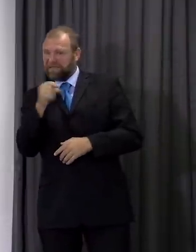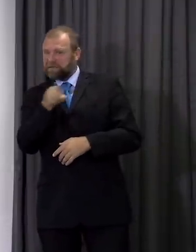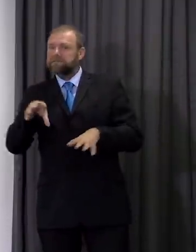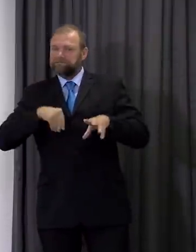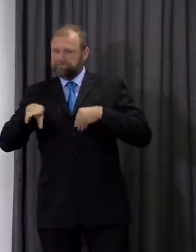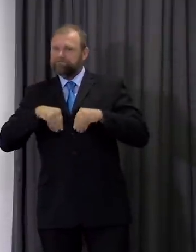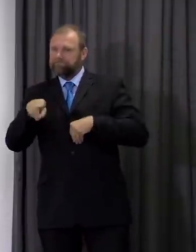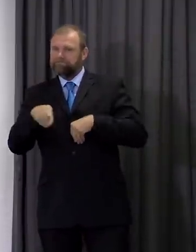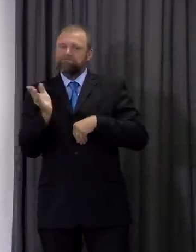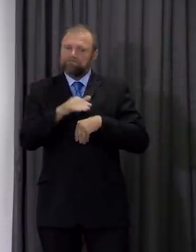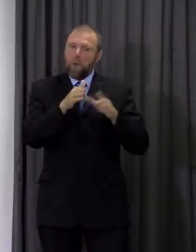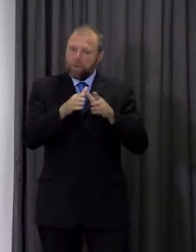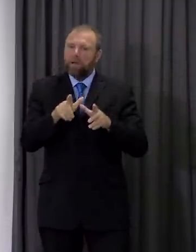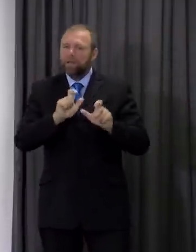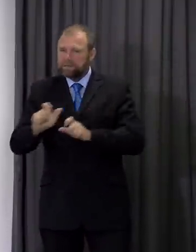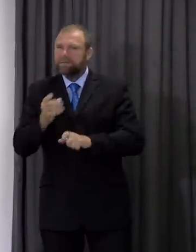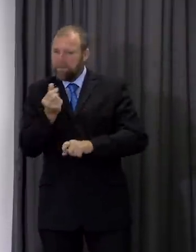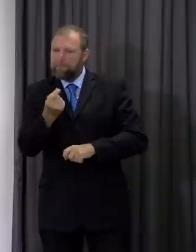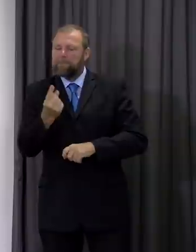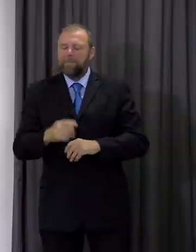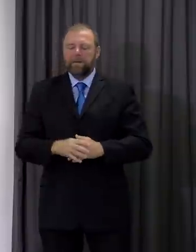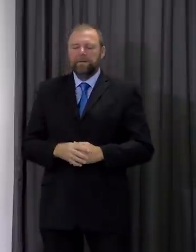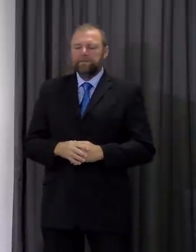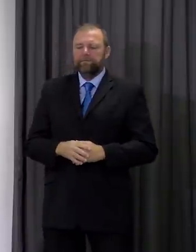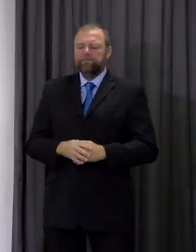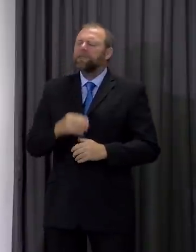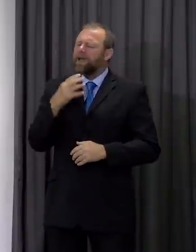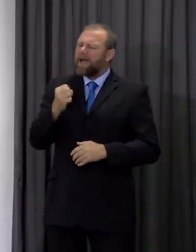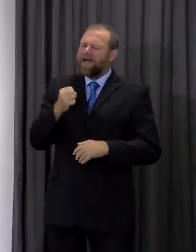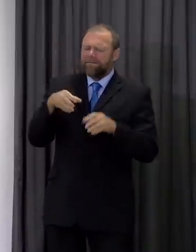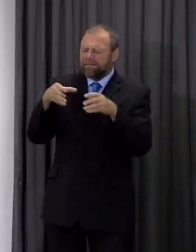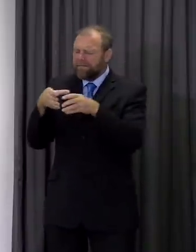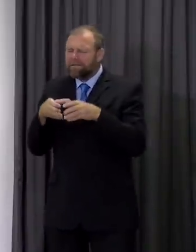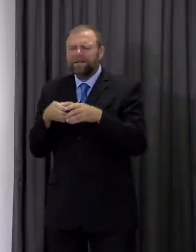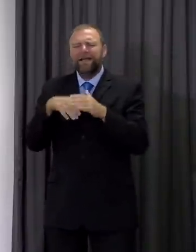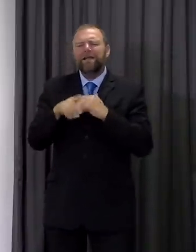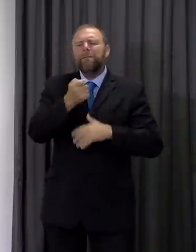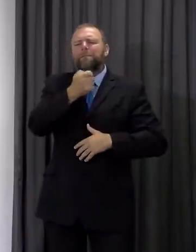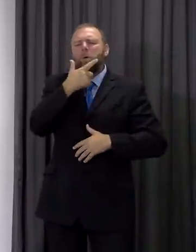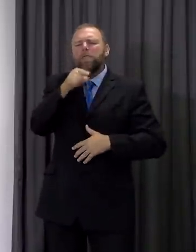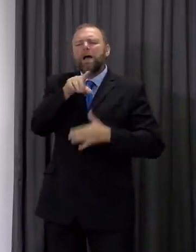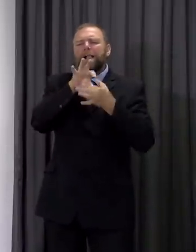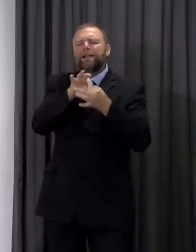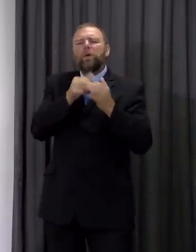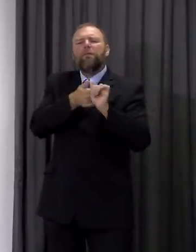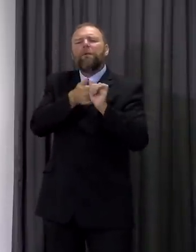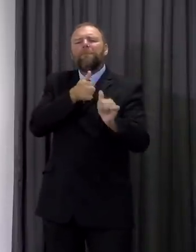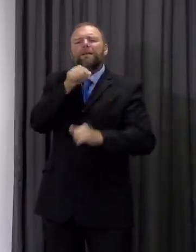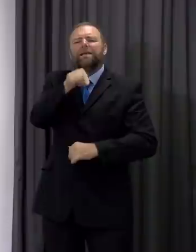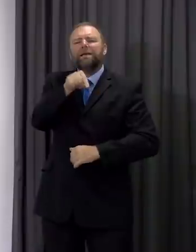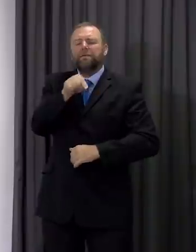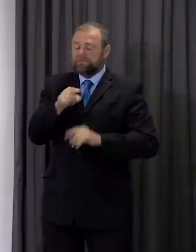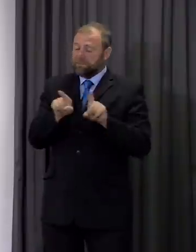complex. There is a cluster of cases linked to people working in a company. We are also seeing cases linked to the Kefili Borough,